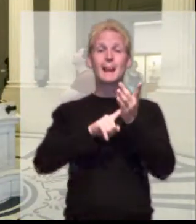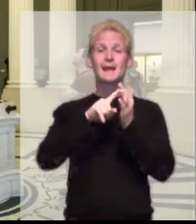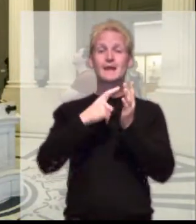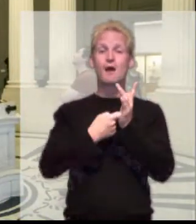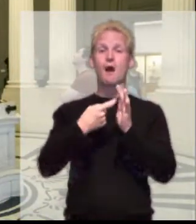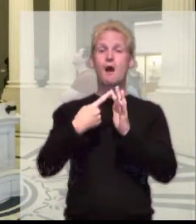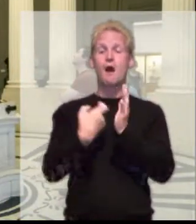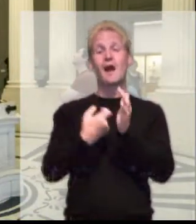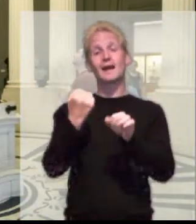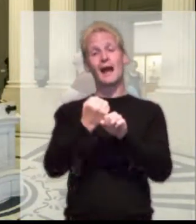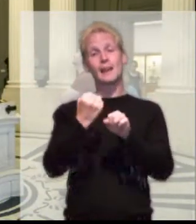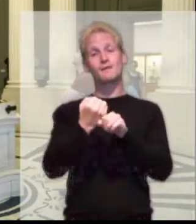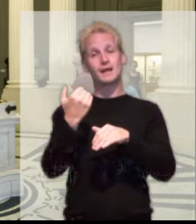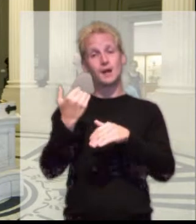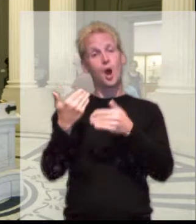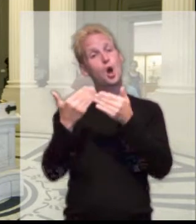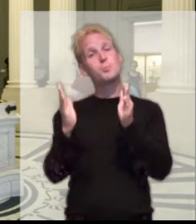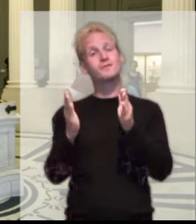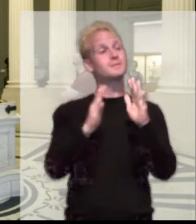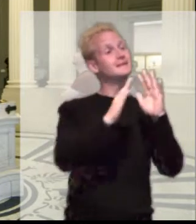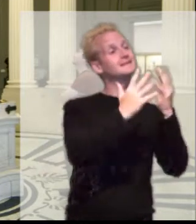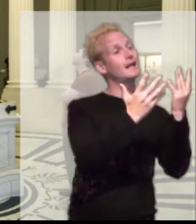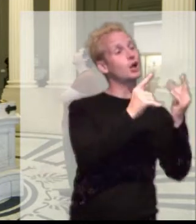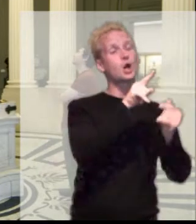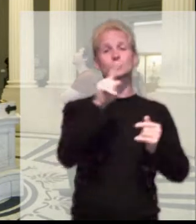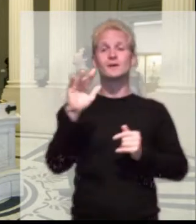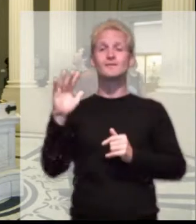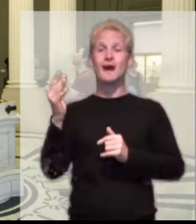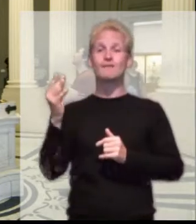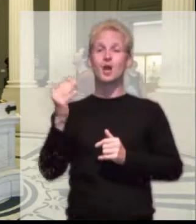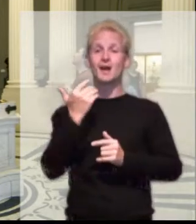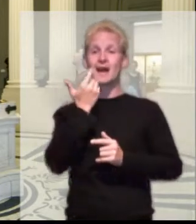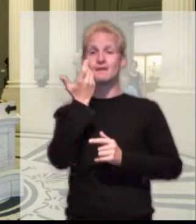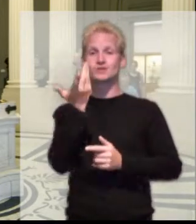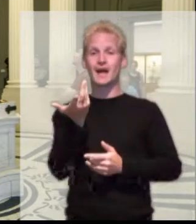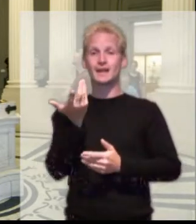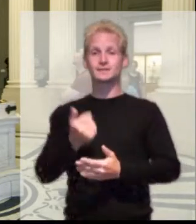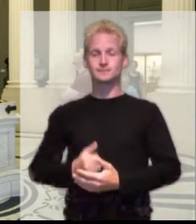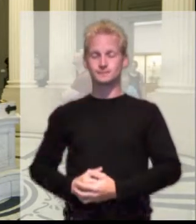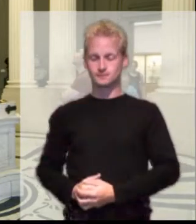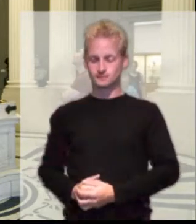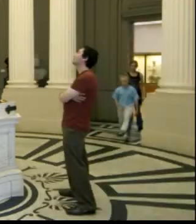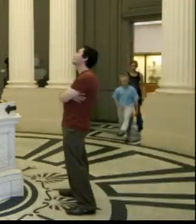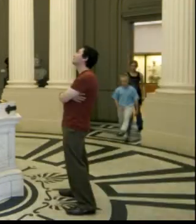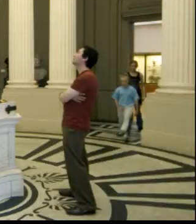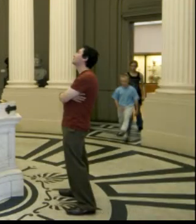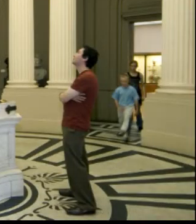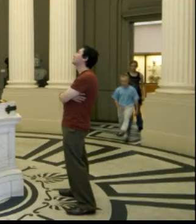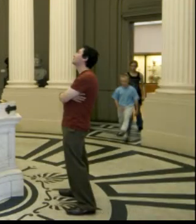is open from 10am until 5pm daily. You to die with a small túnel It's to you which the car be to This